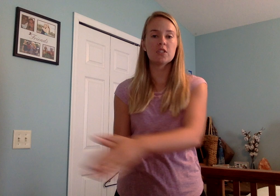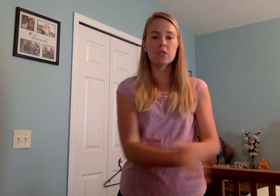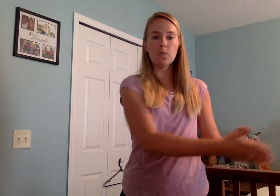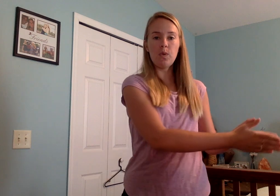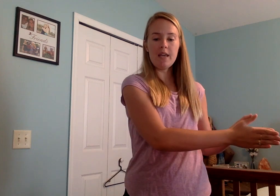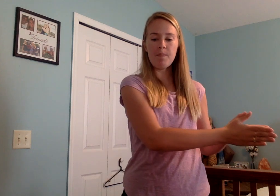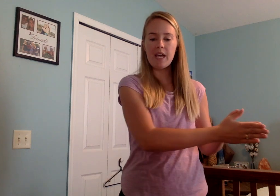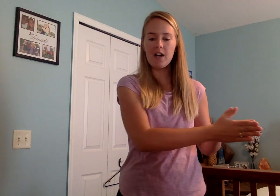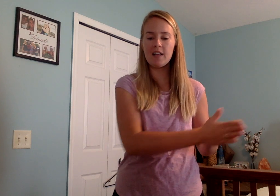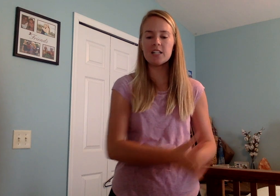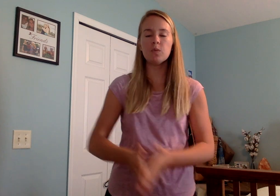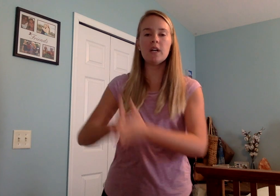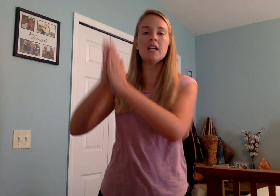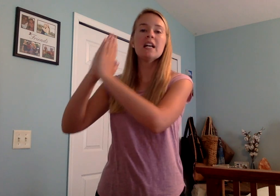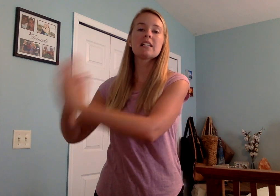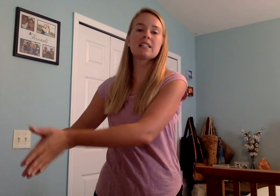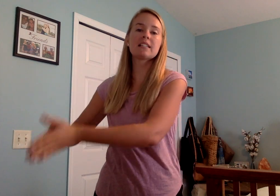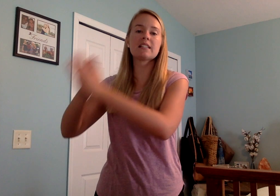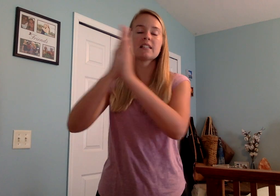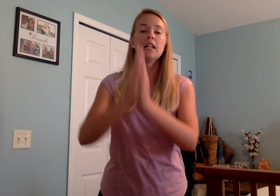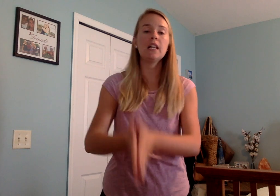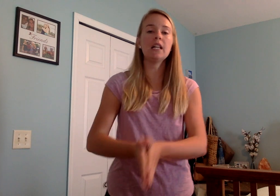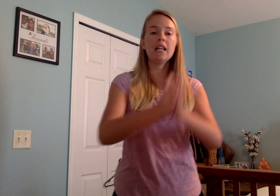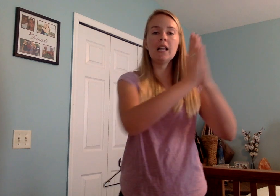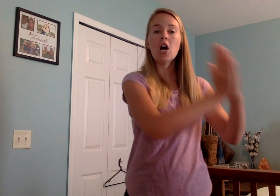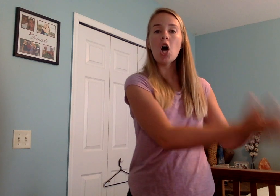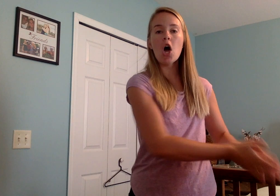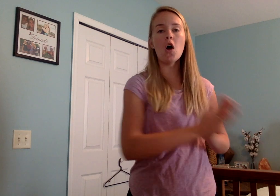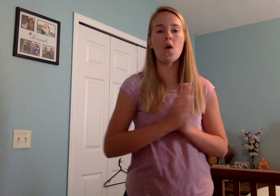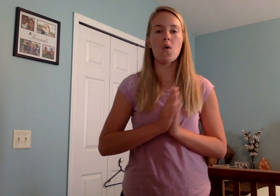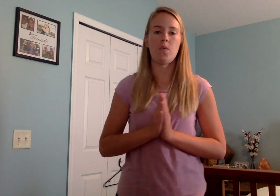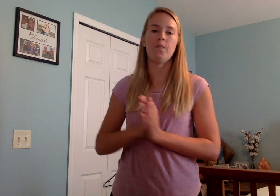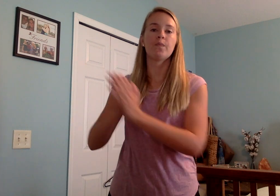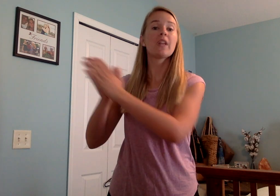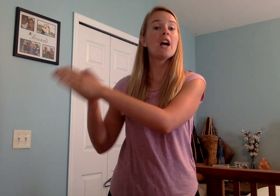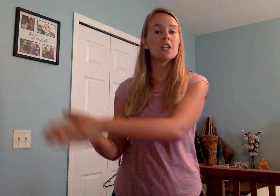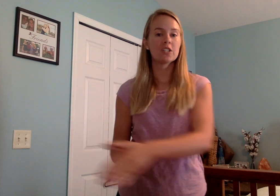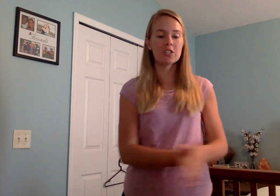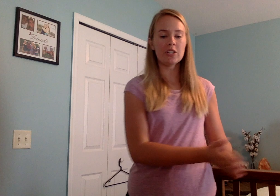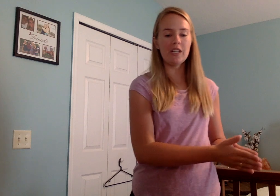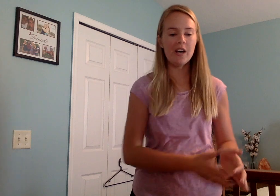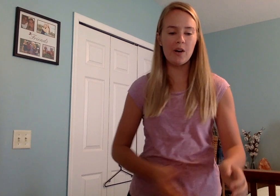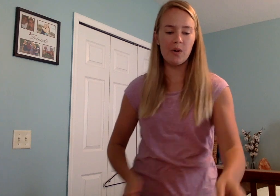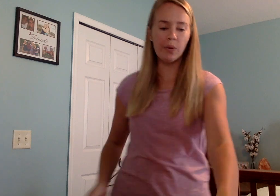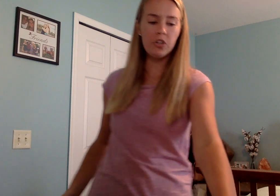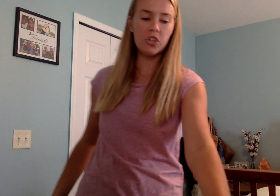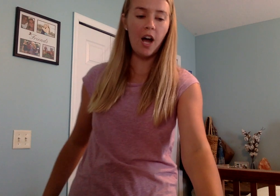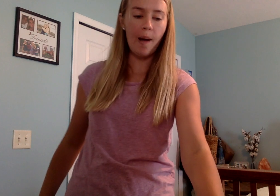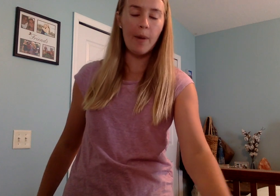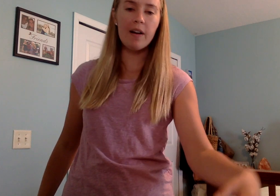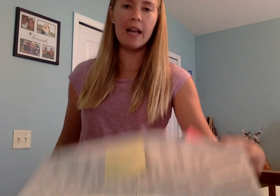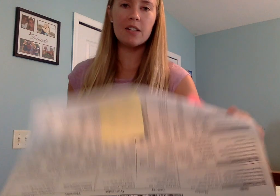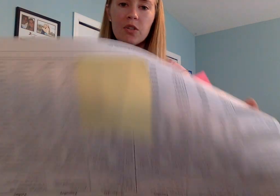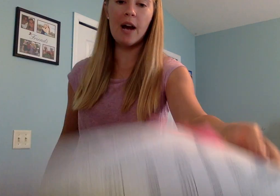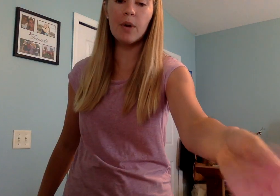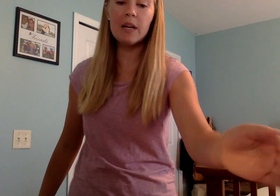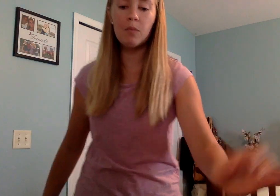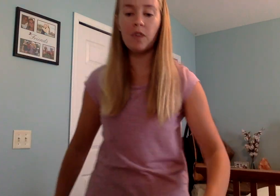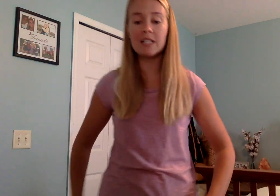Sweep. Sweep. And our last one. S-l-o. Slow. Good job. All right, so now we're going to move on to